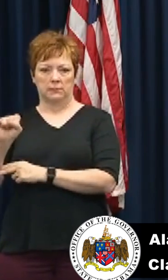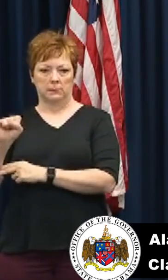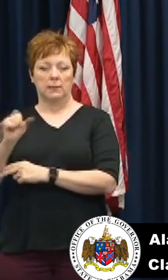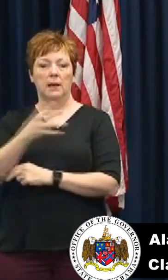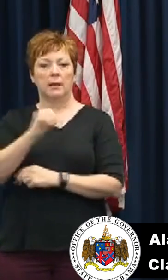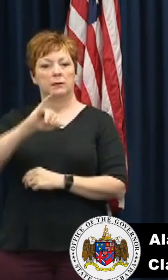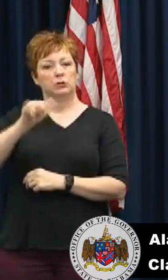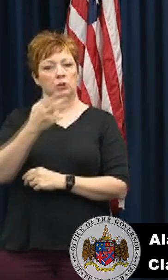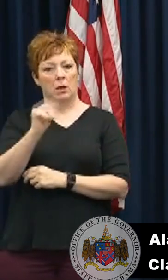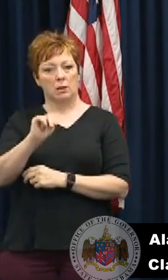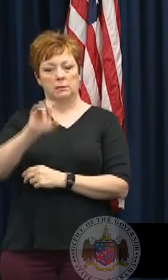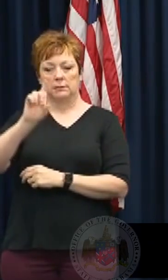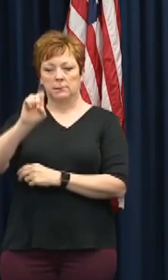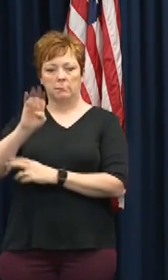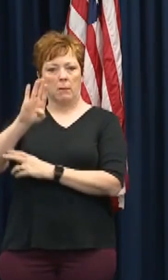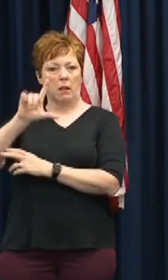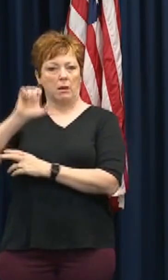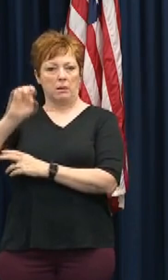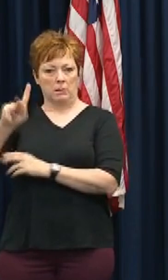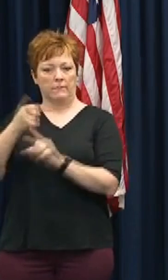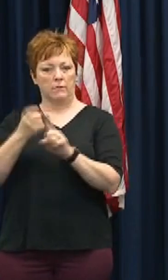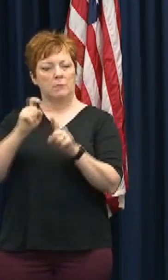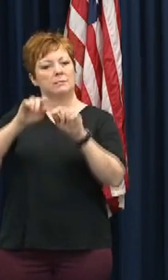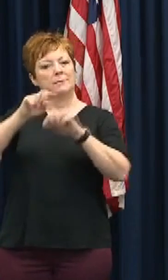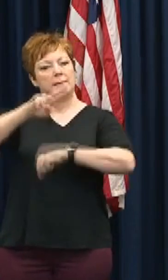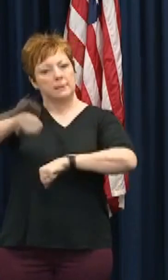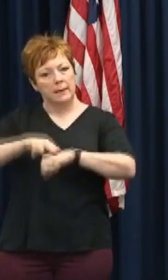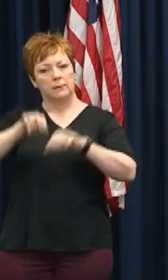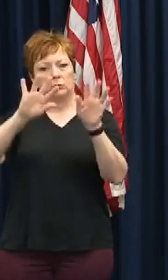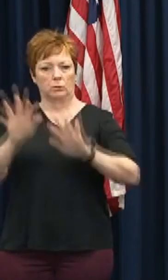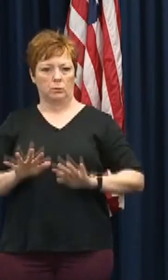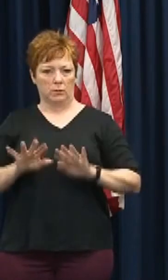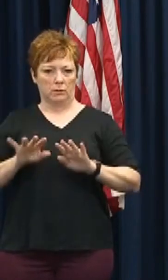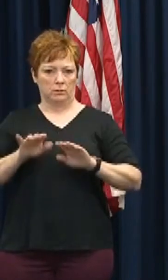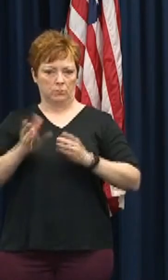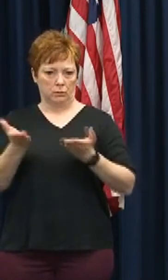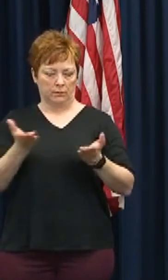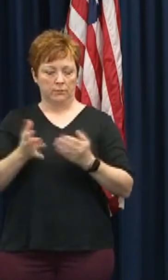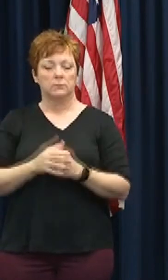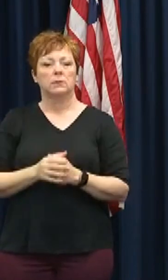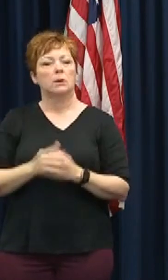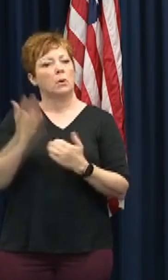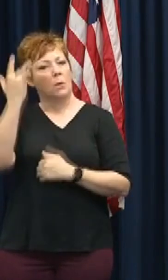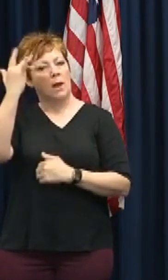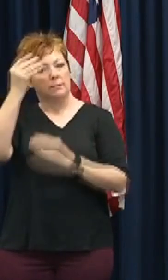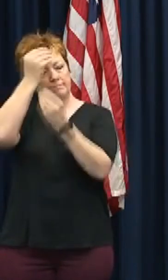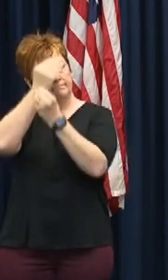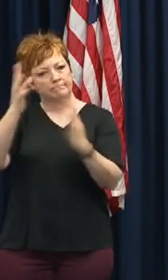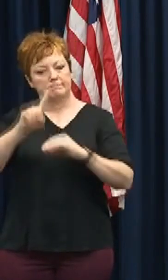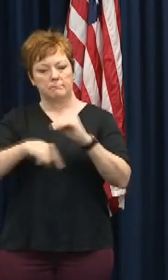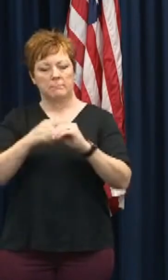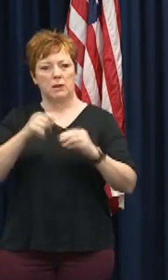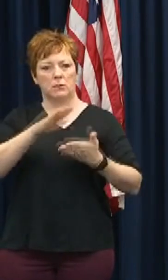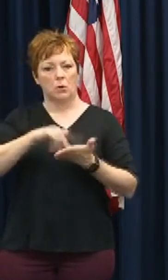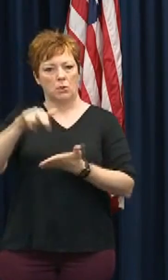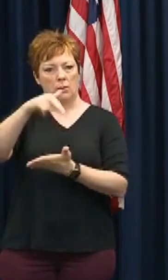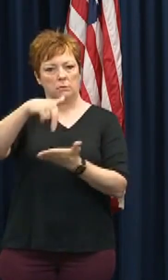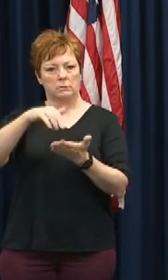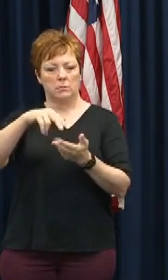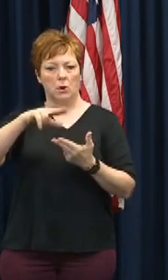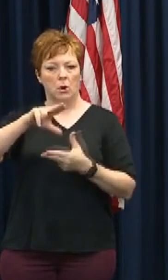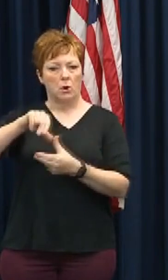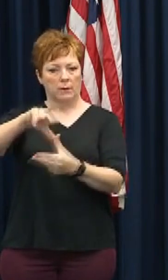today to provide a briefing on Hurricane Sally, to share with the people of Alabama what has been done so far, and